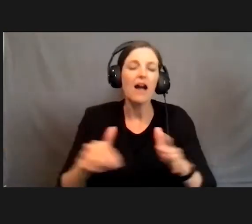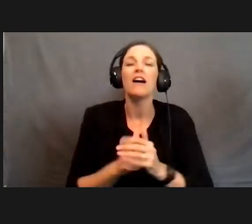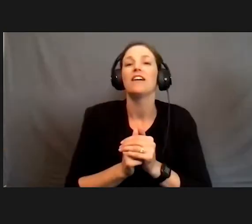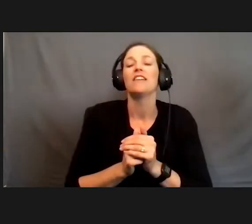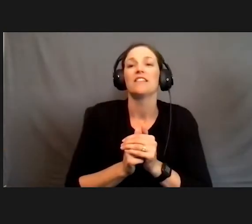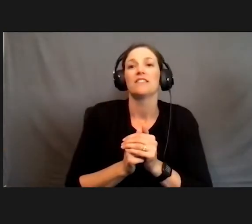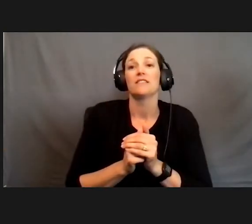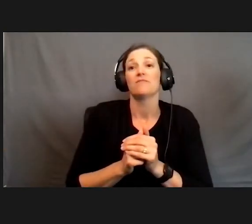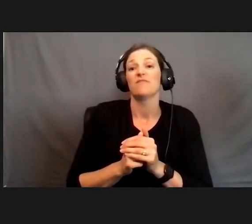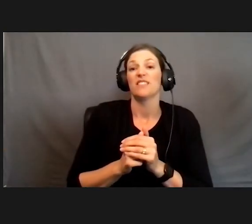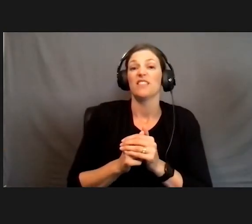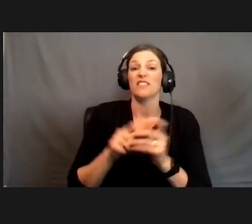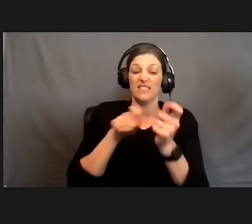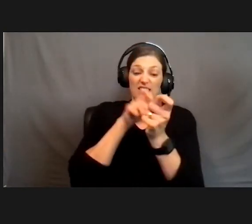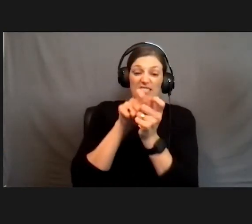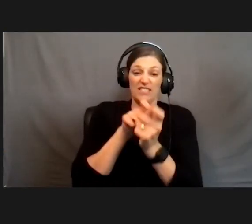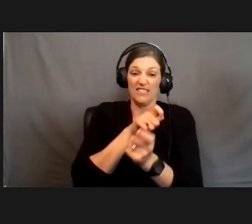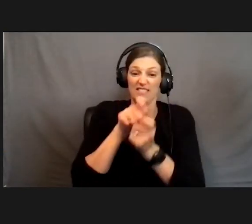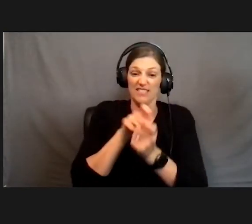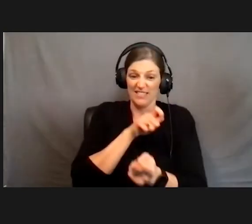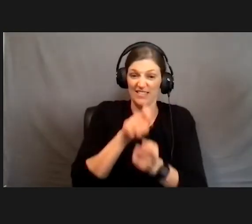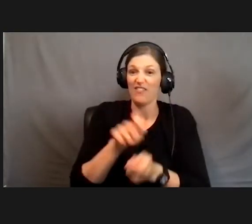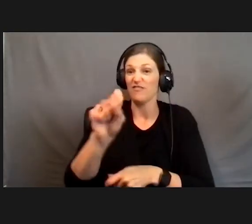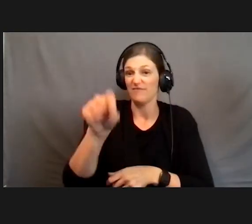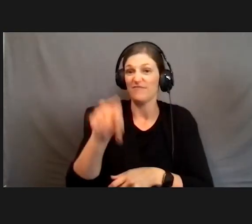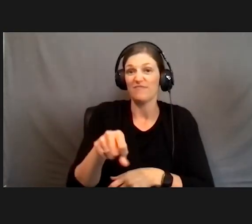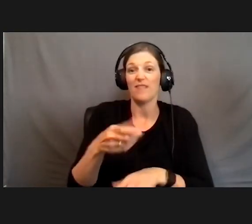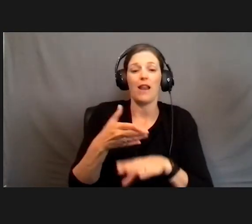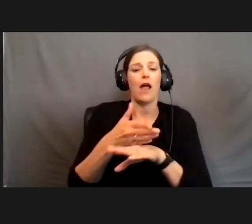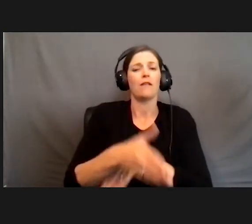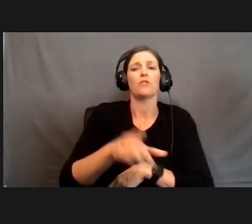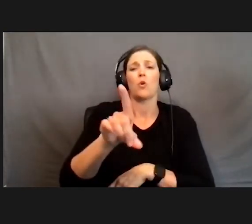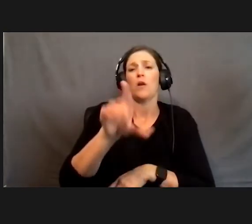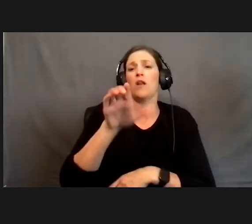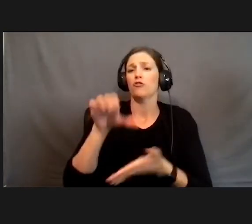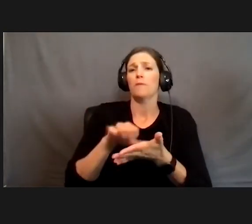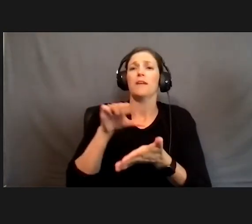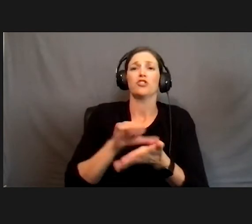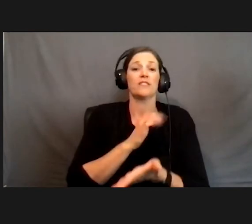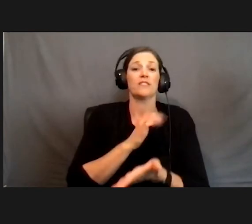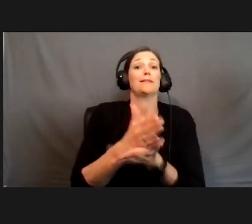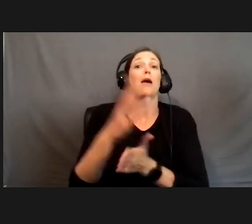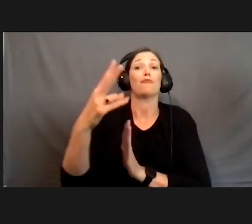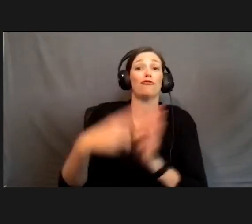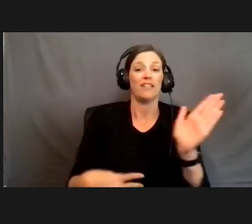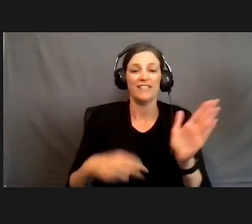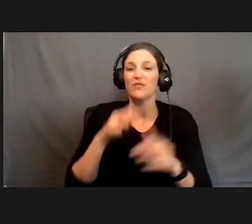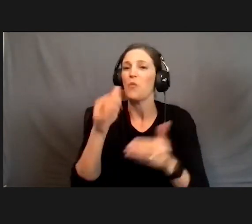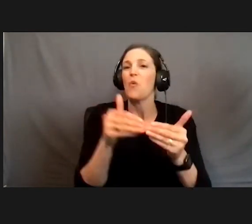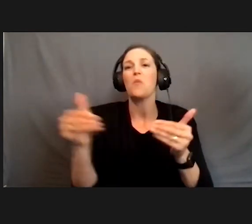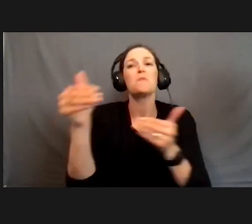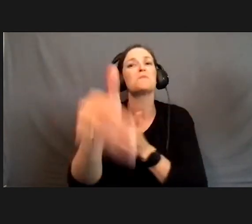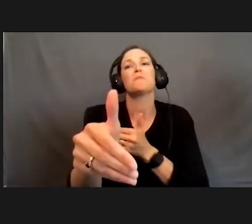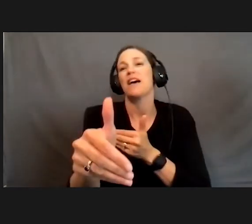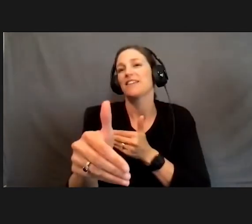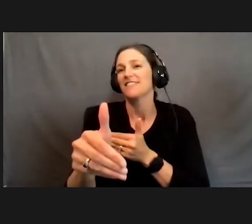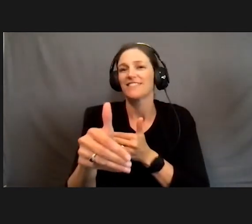But it's pretty detailed. But after 100 pages, they stop reading. So we are not going to go past 100 pages.